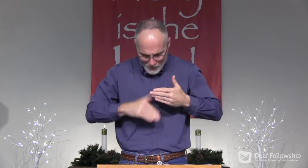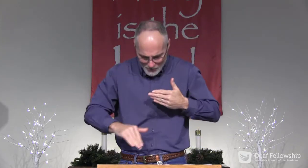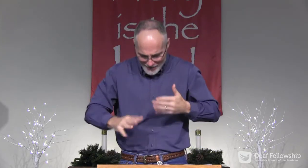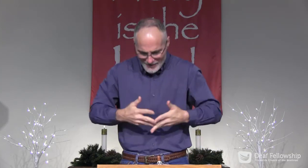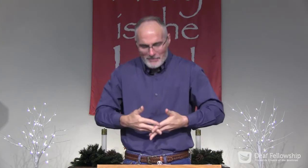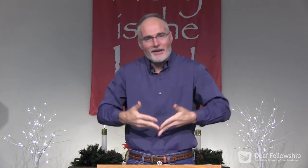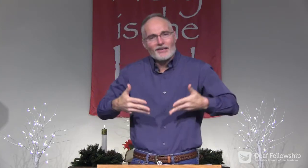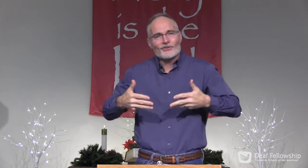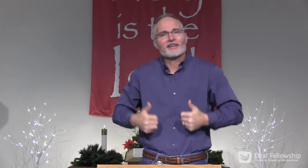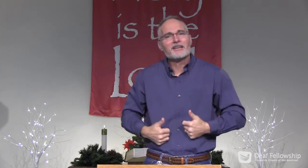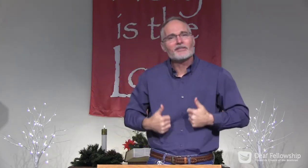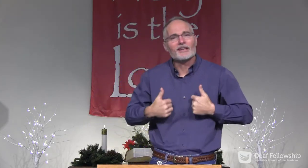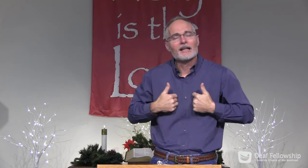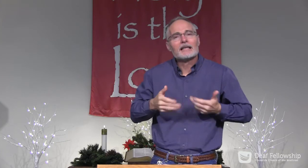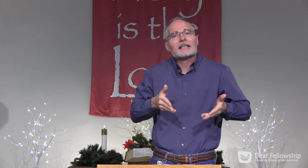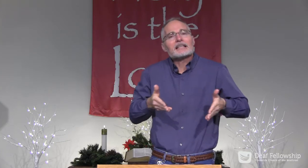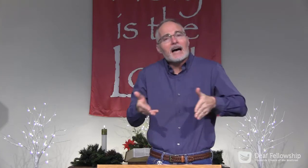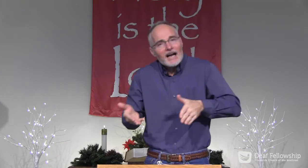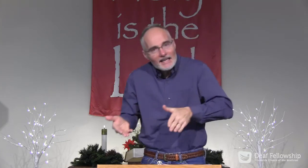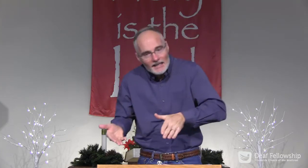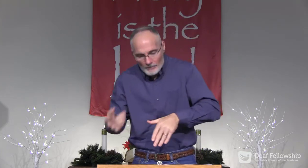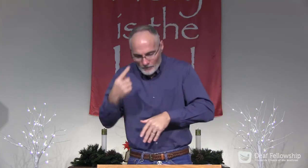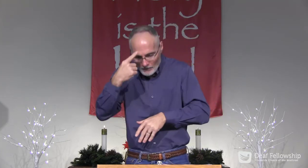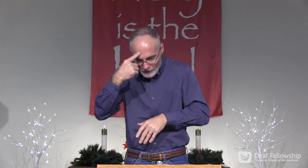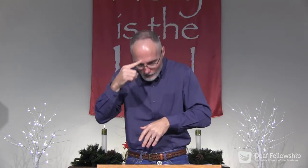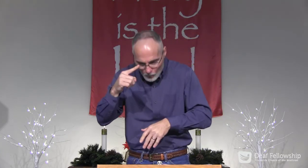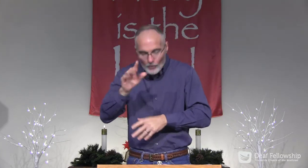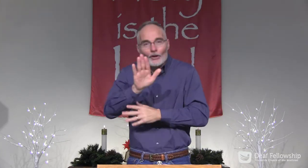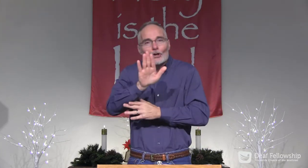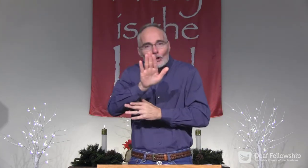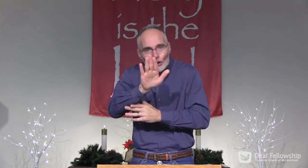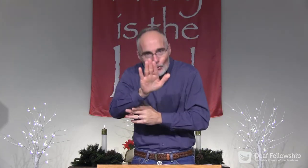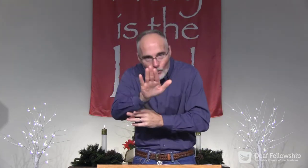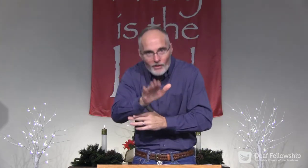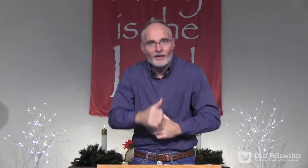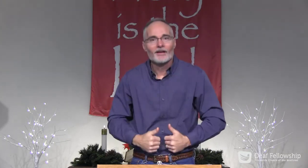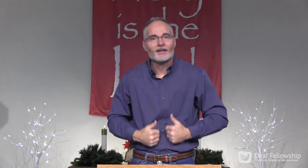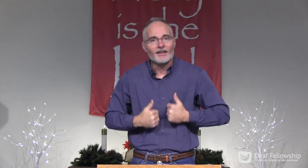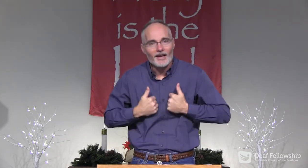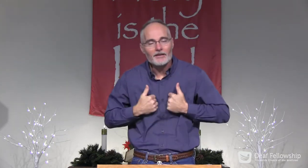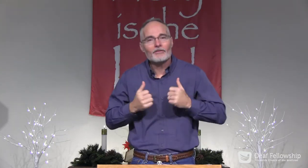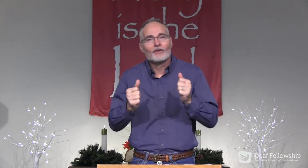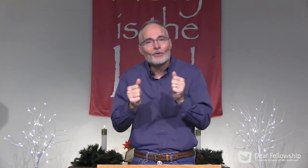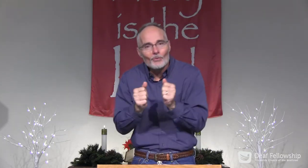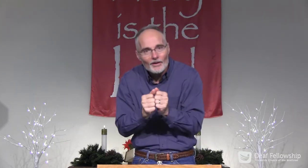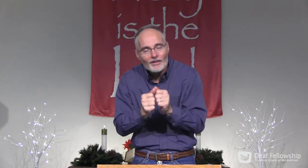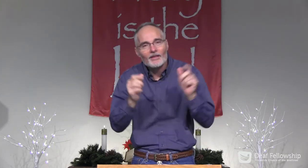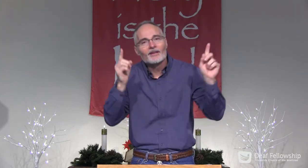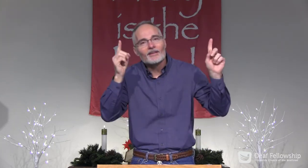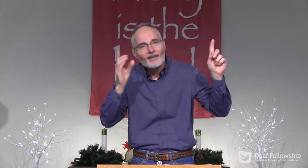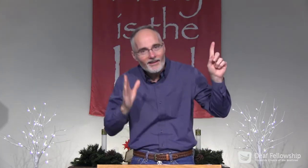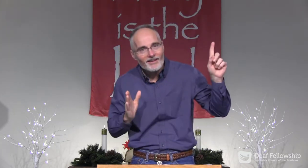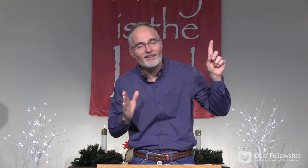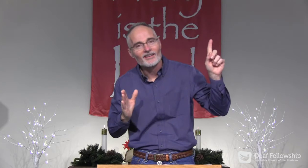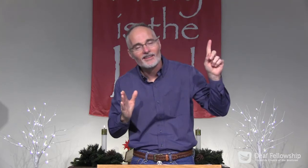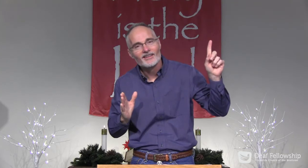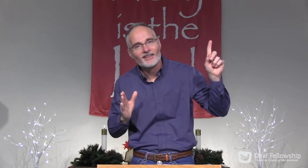Jesus came as a sweet, innocent baby in the manger and He died for your life